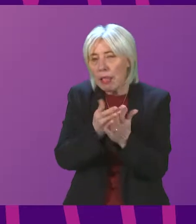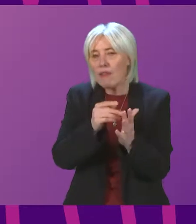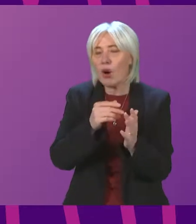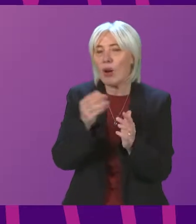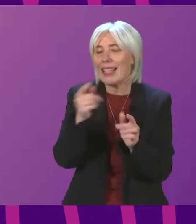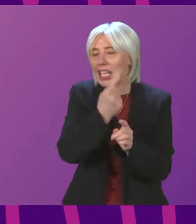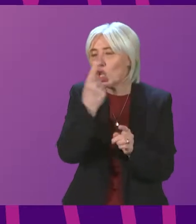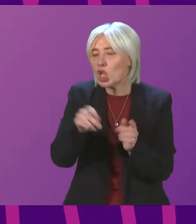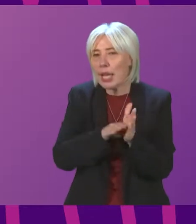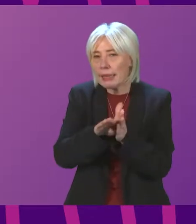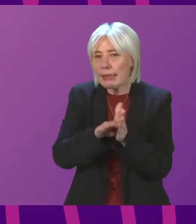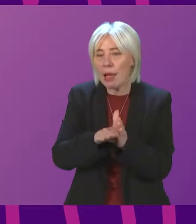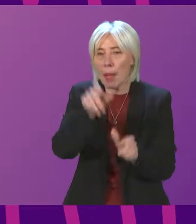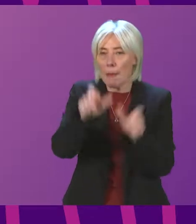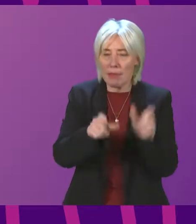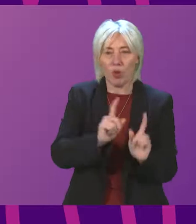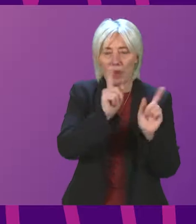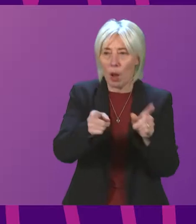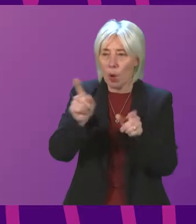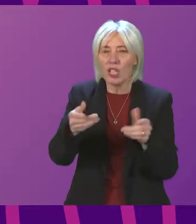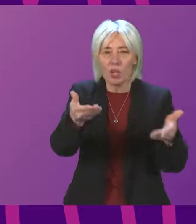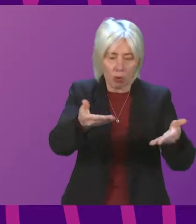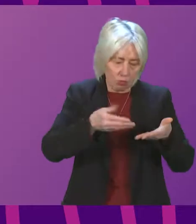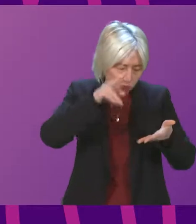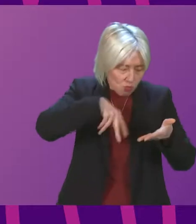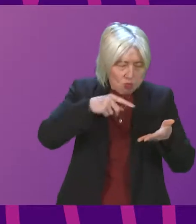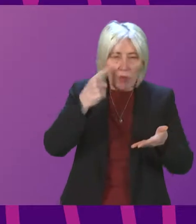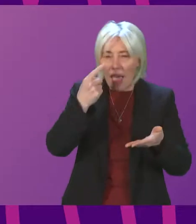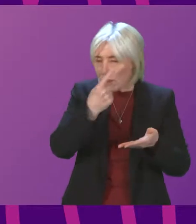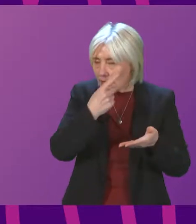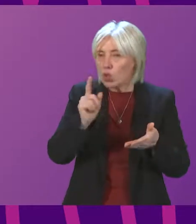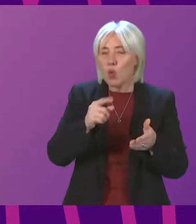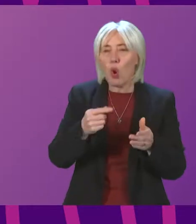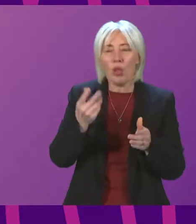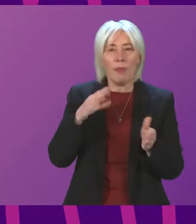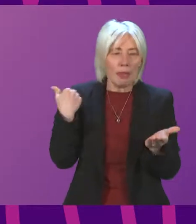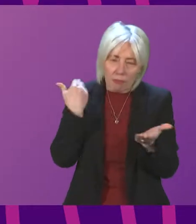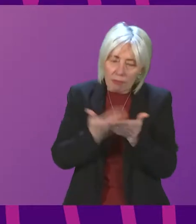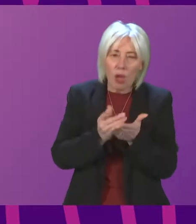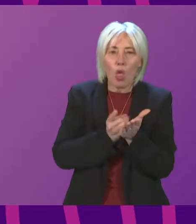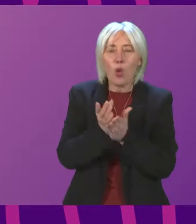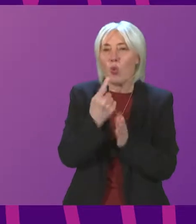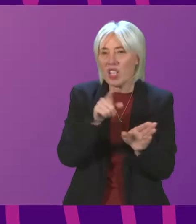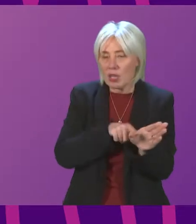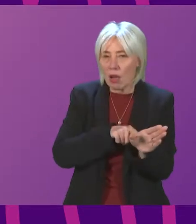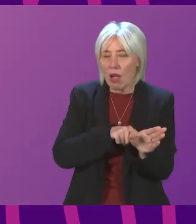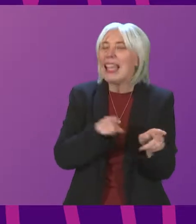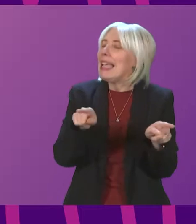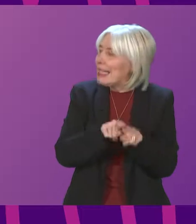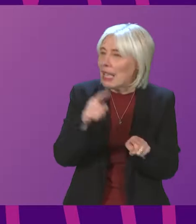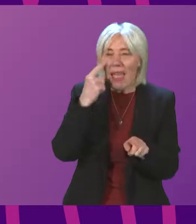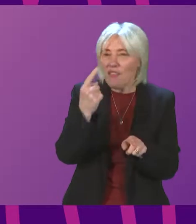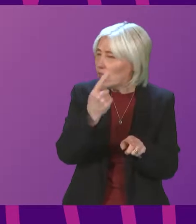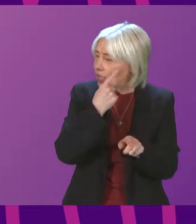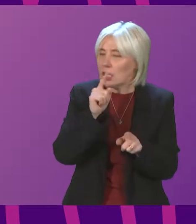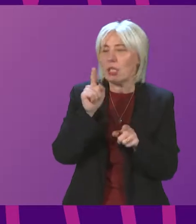SQA appointees will review alternative assessment evidence that learners have completed through the year. This would be the same evidence as that used for an